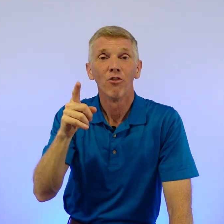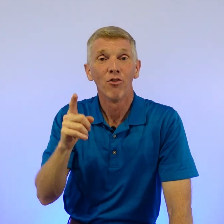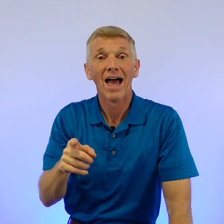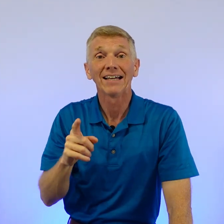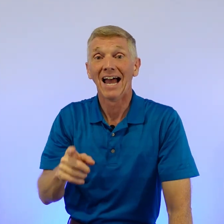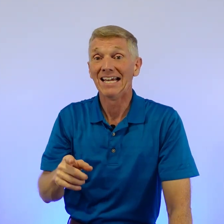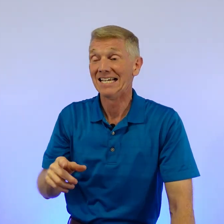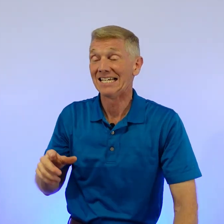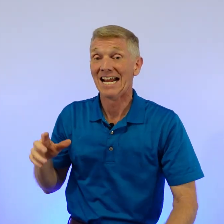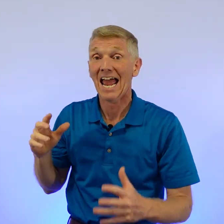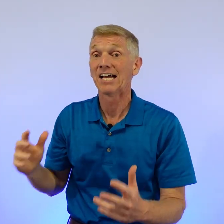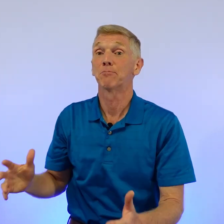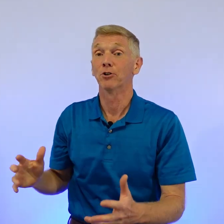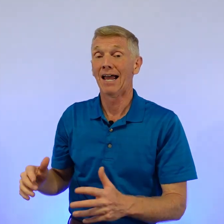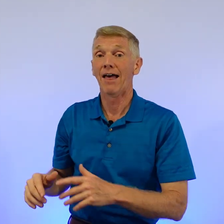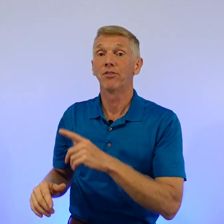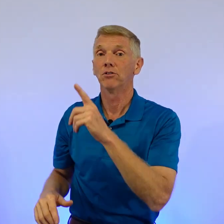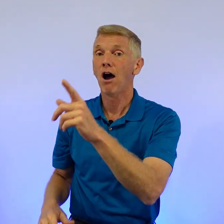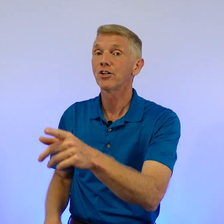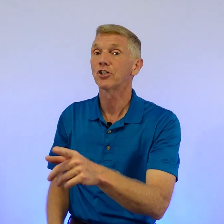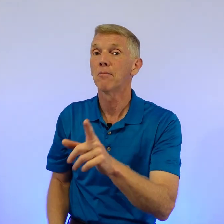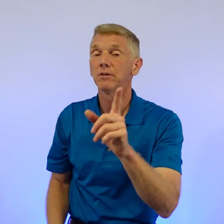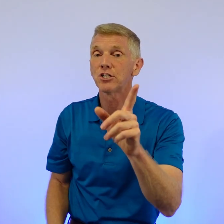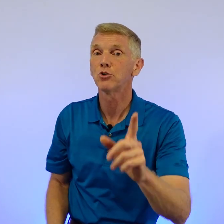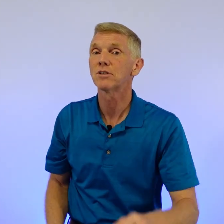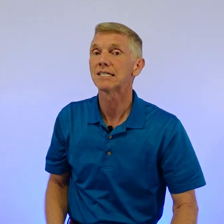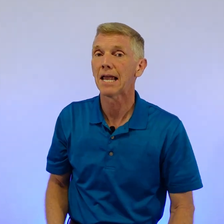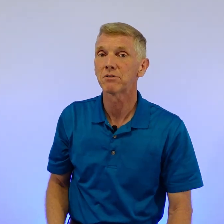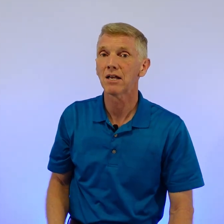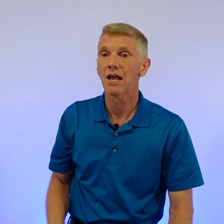that guy is an expert at the long jump. Let's use the same sign.